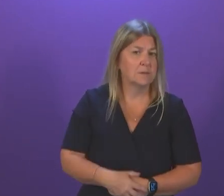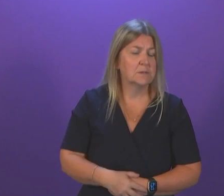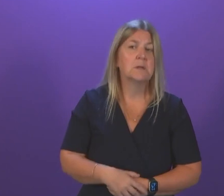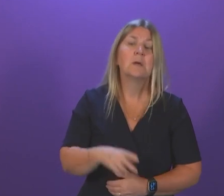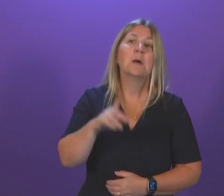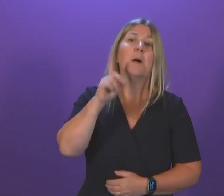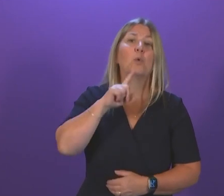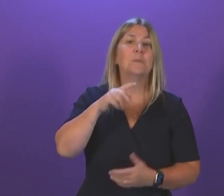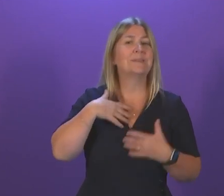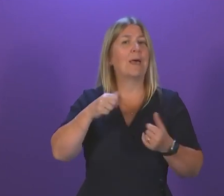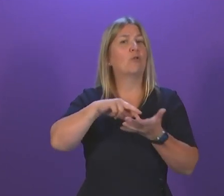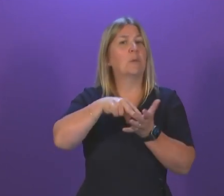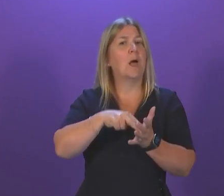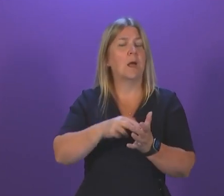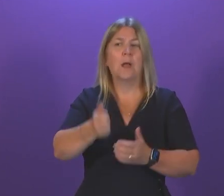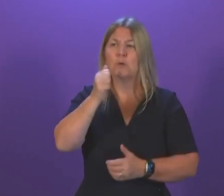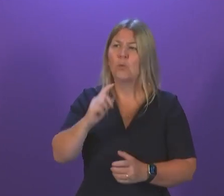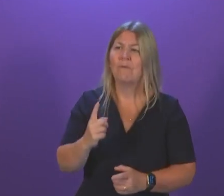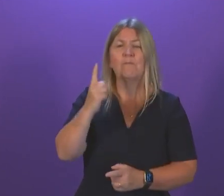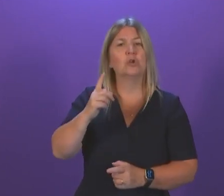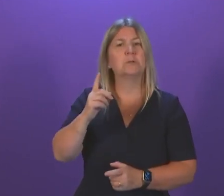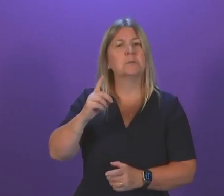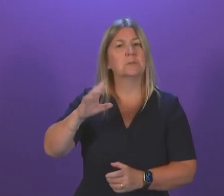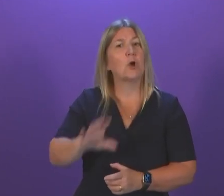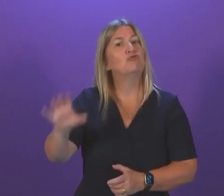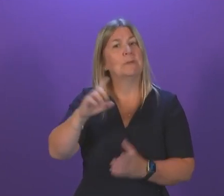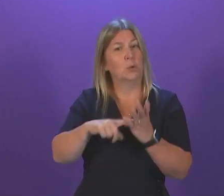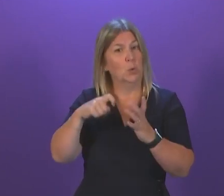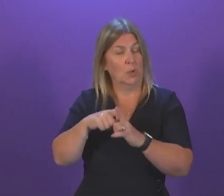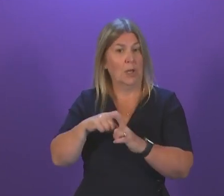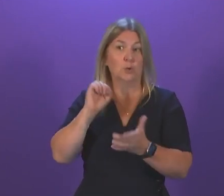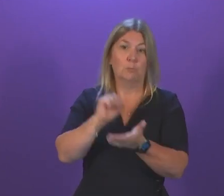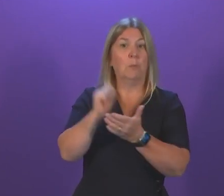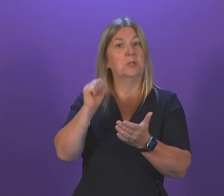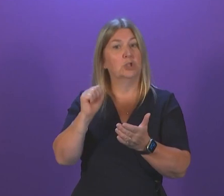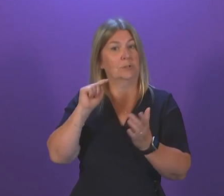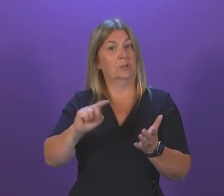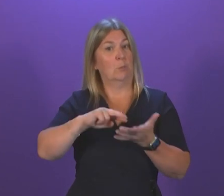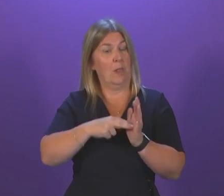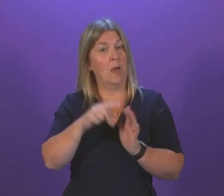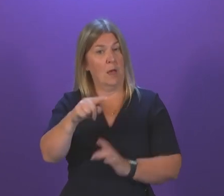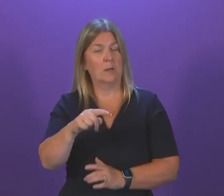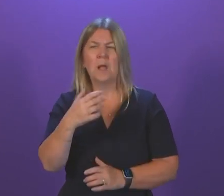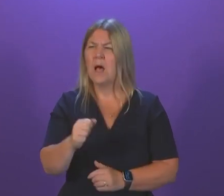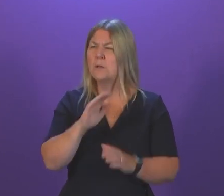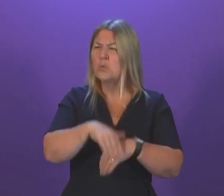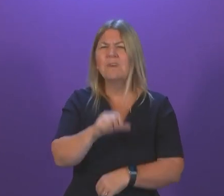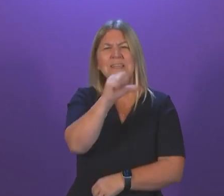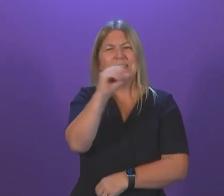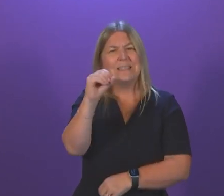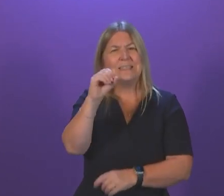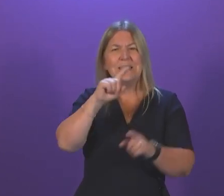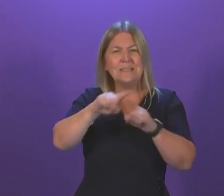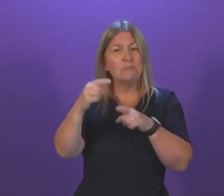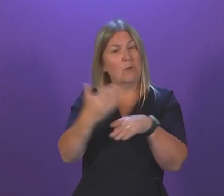is really important, think we're the first country in the UK to publish such a plan. It sets out more than 60 different actions to ensure that